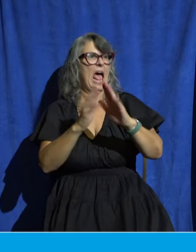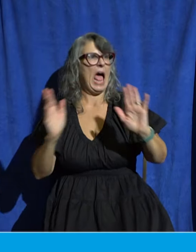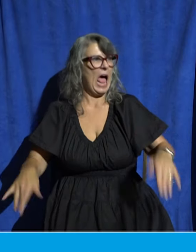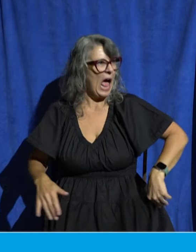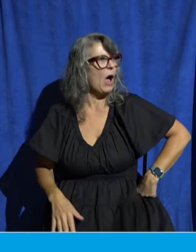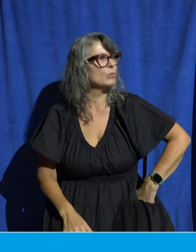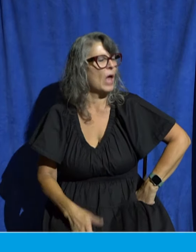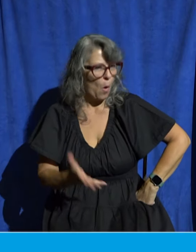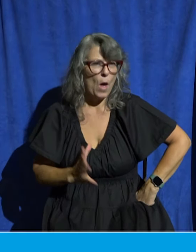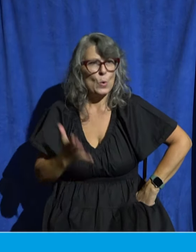God